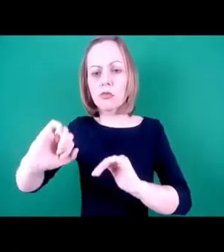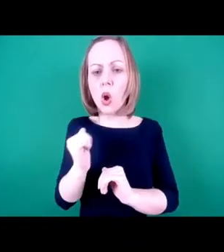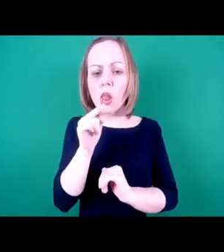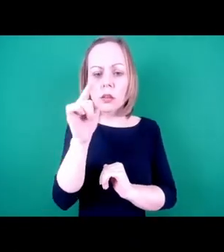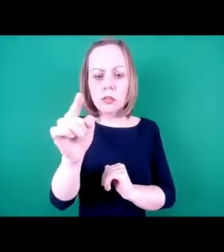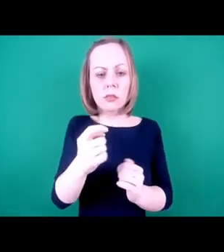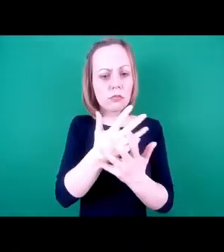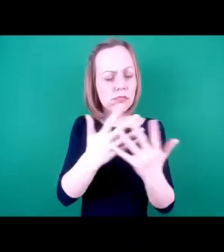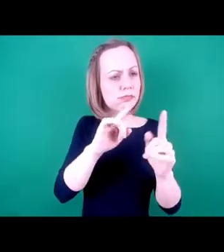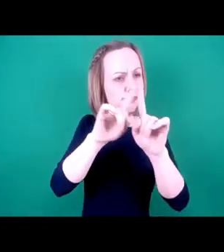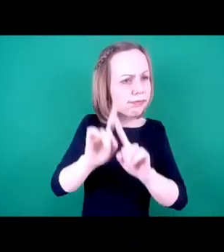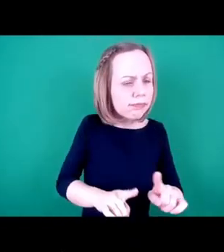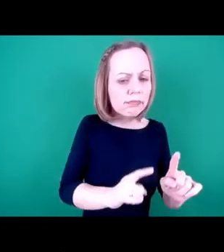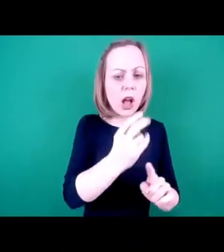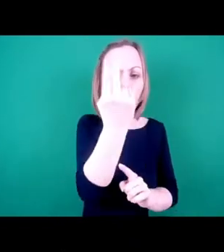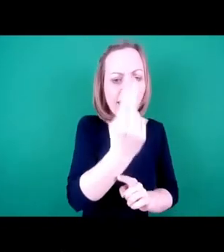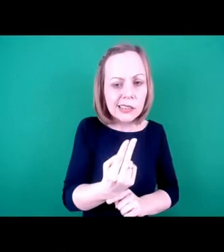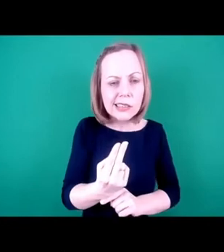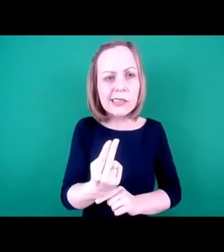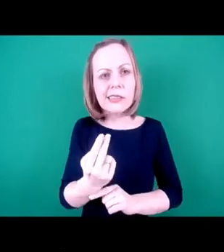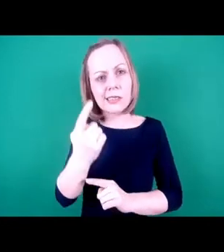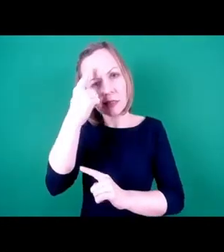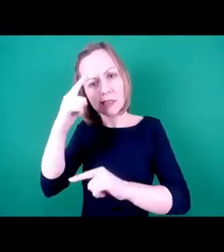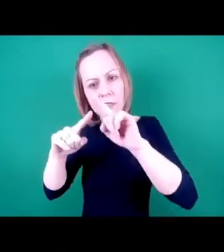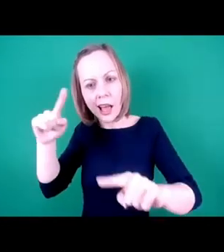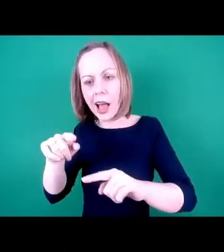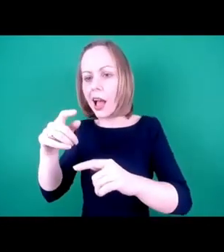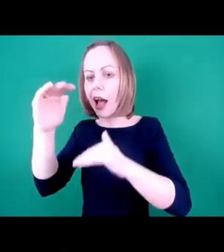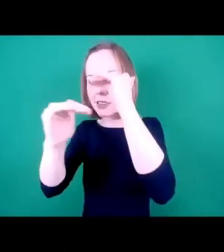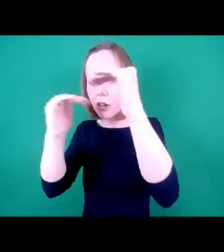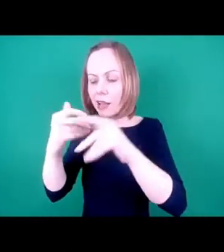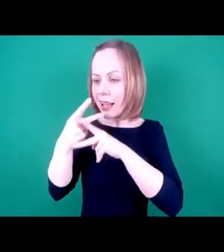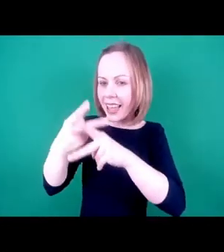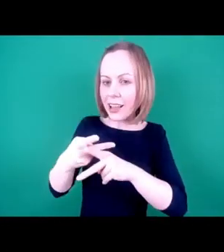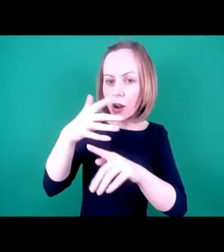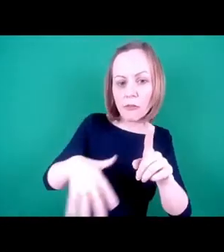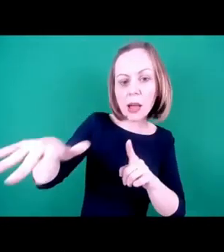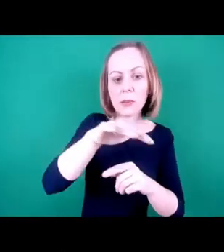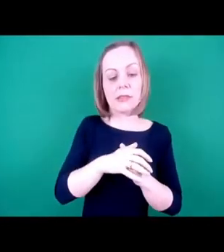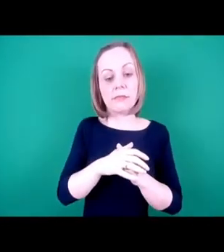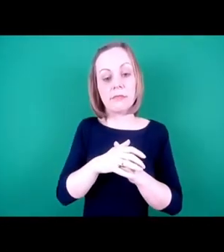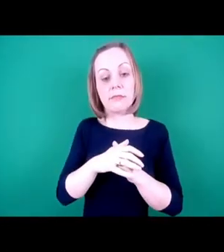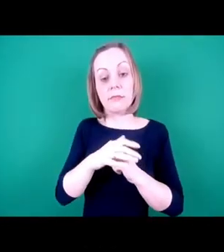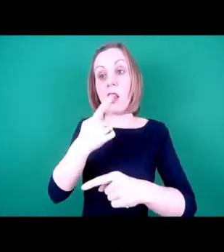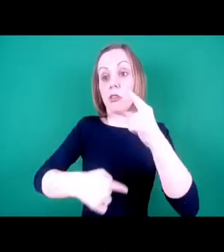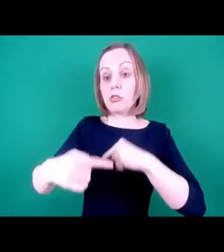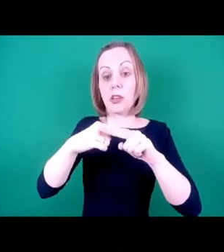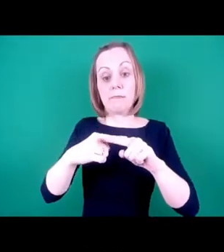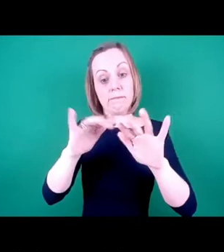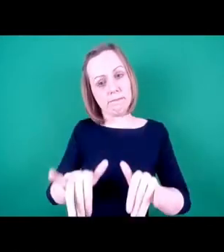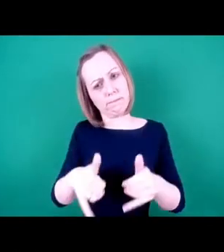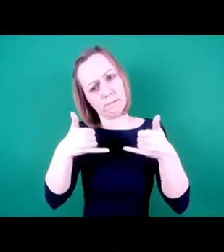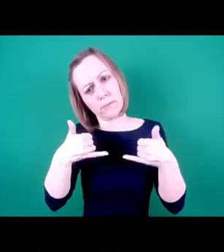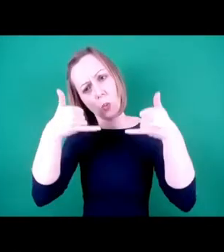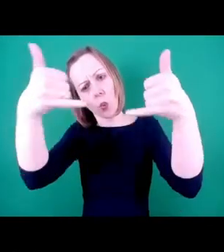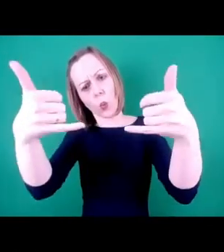their carers and families. It was nominated last year for a prestigious Jarman Award, a real milestone in